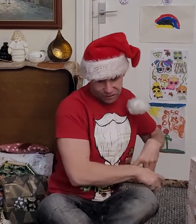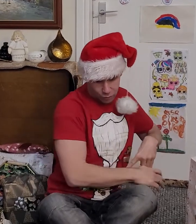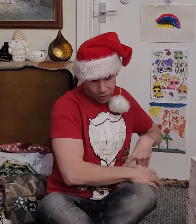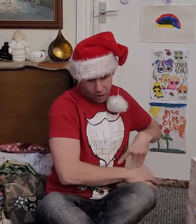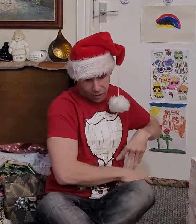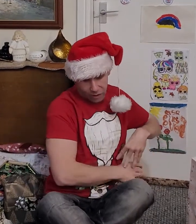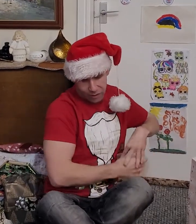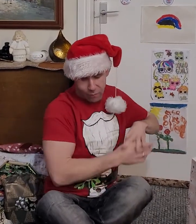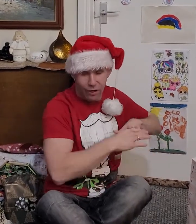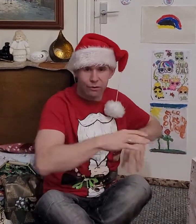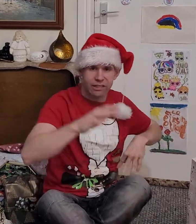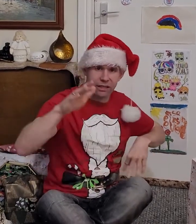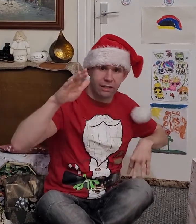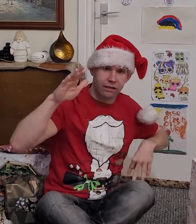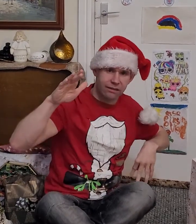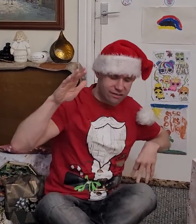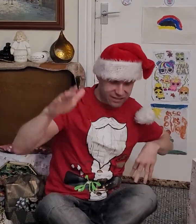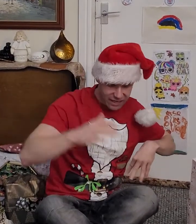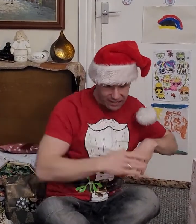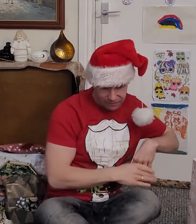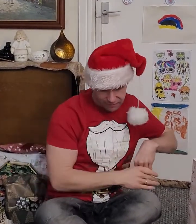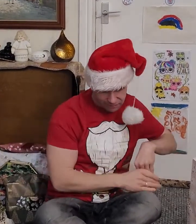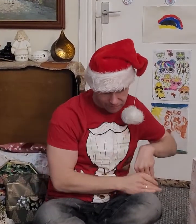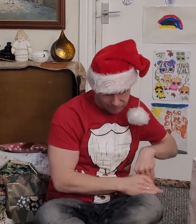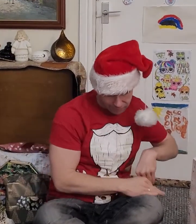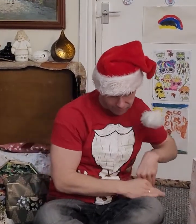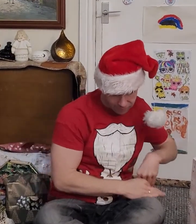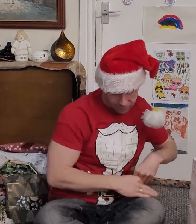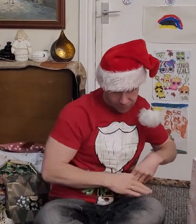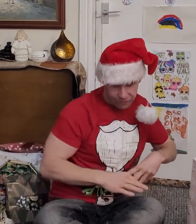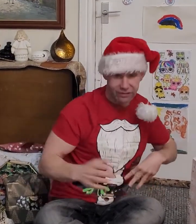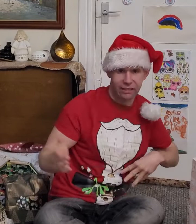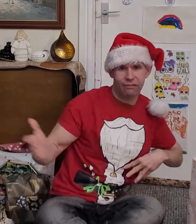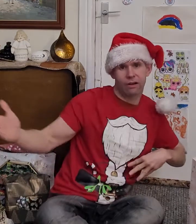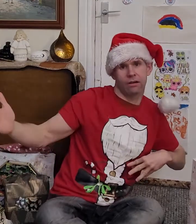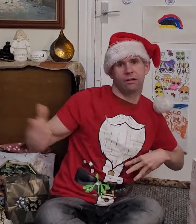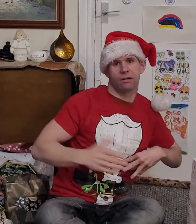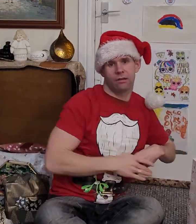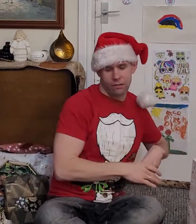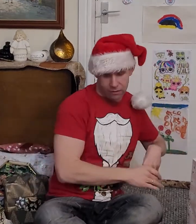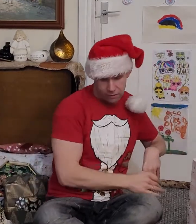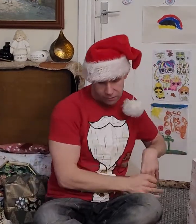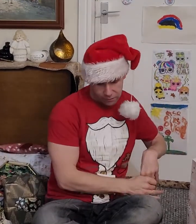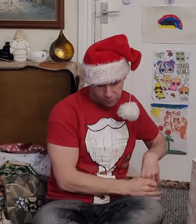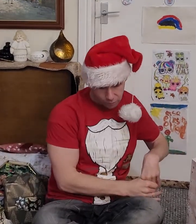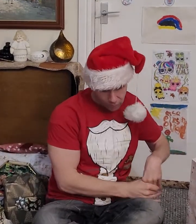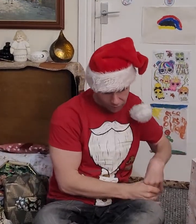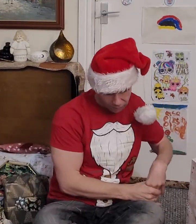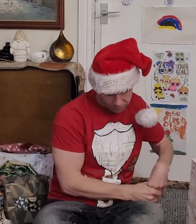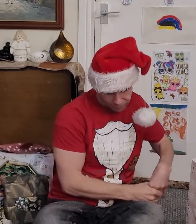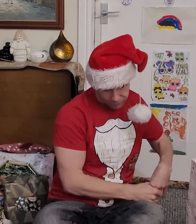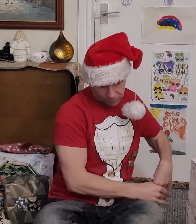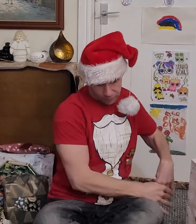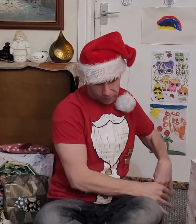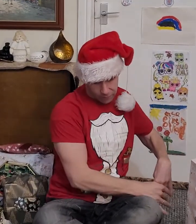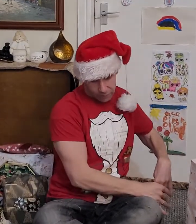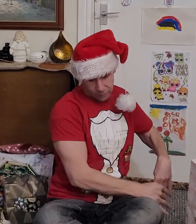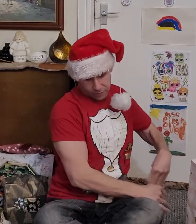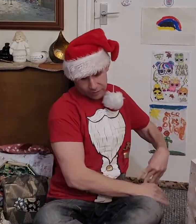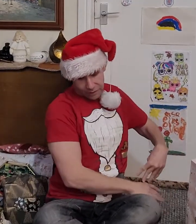store Browsing the site They deliver To door Now